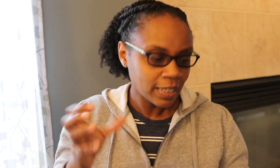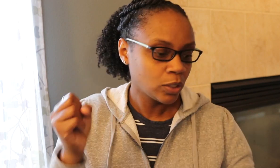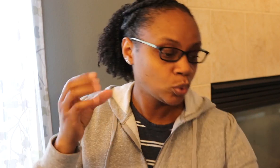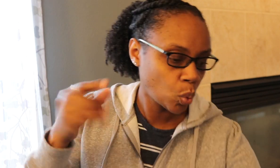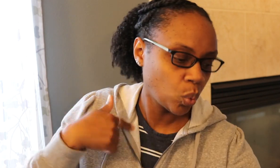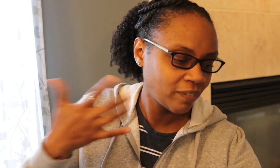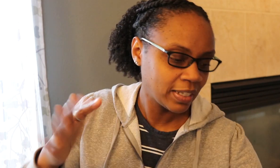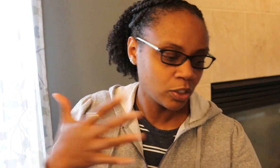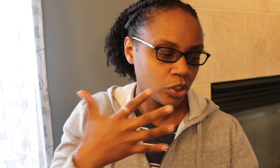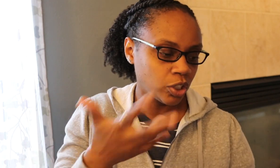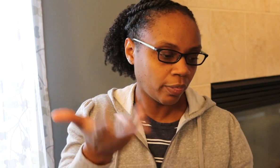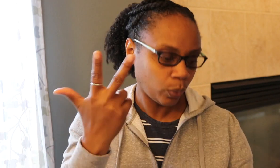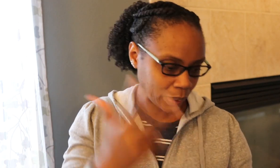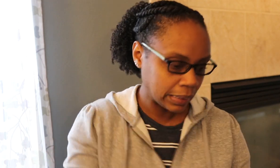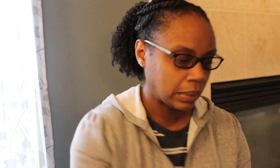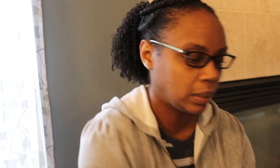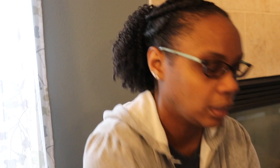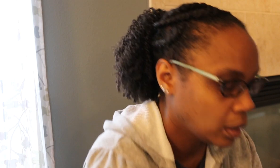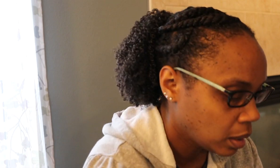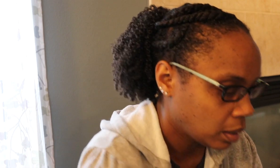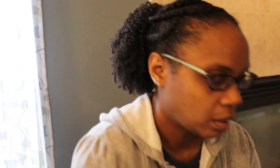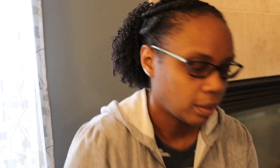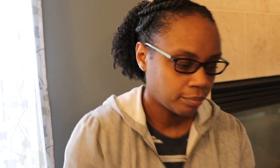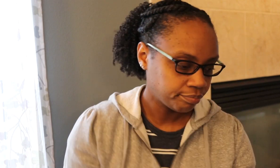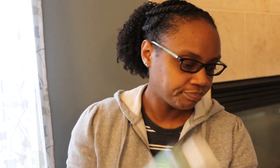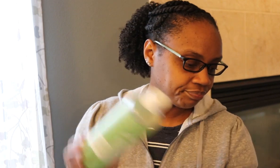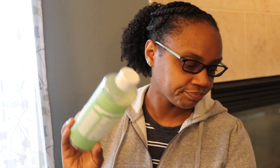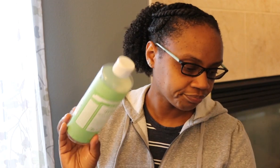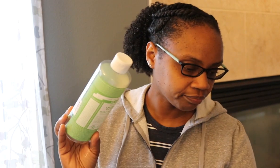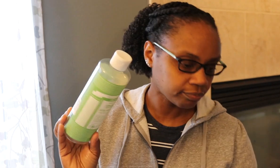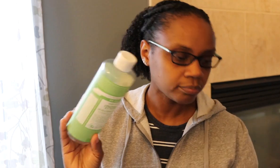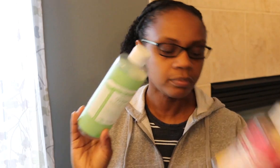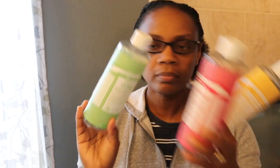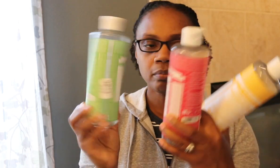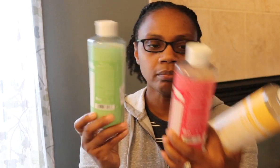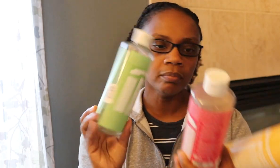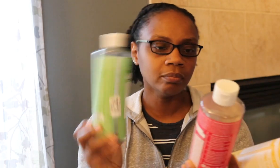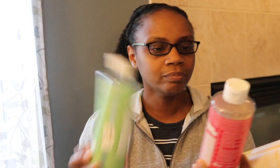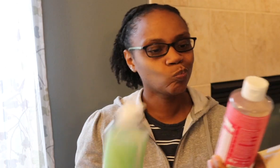I just love it. So I have these three large ones that I finished up here.